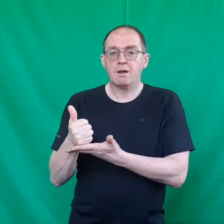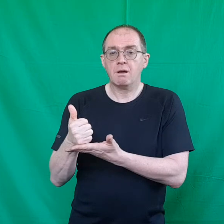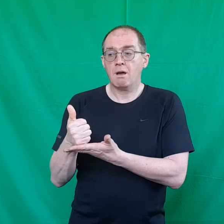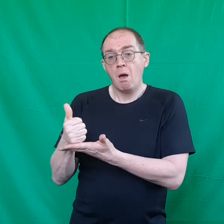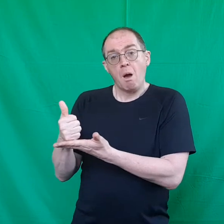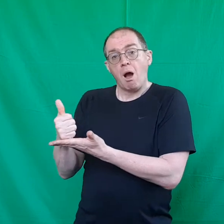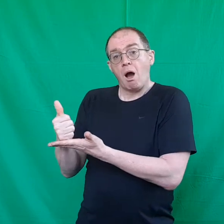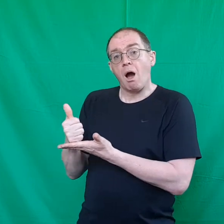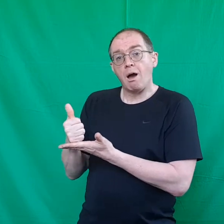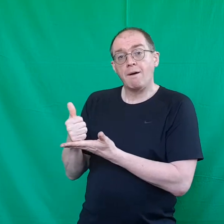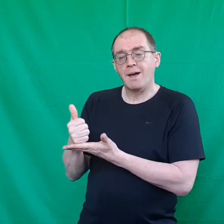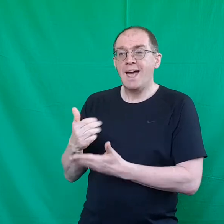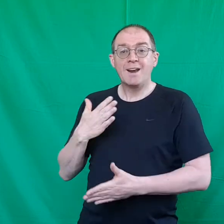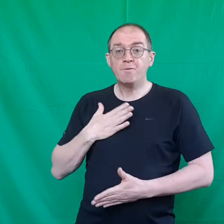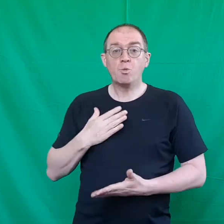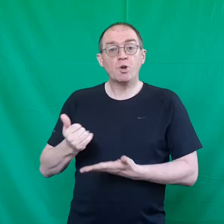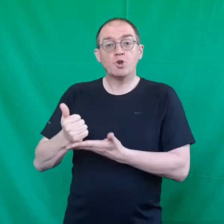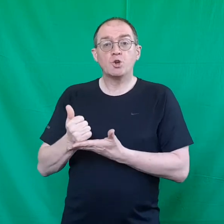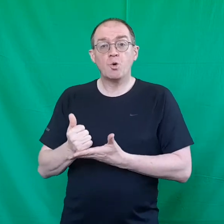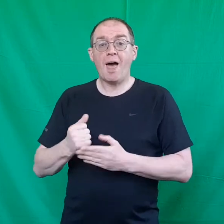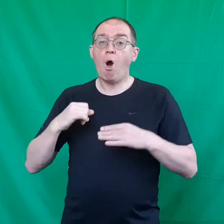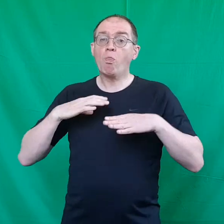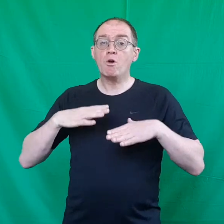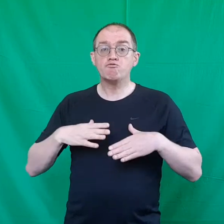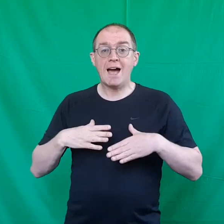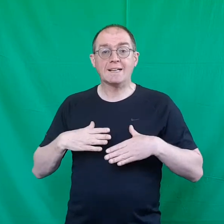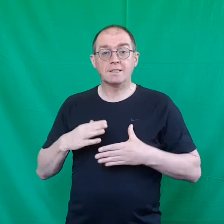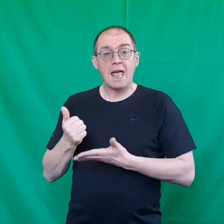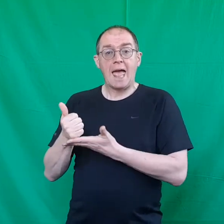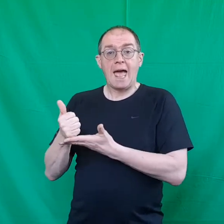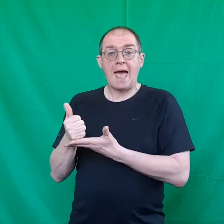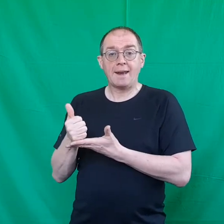and if you want you can do that on the rest hand